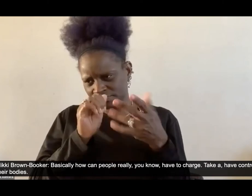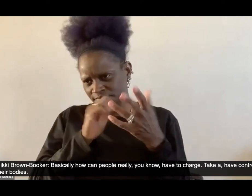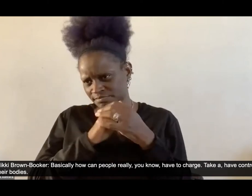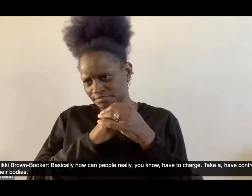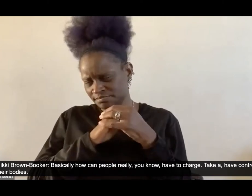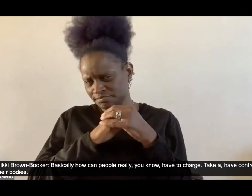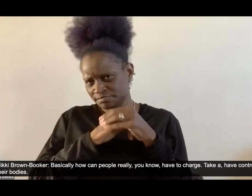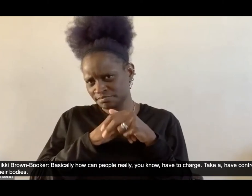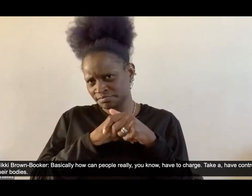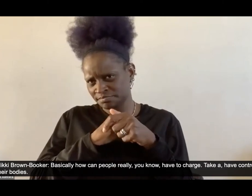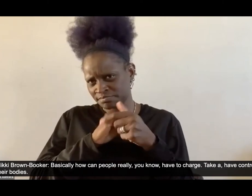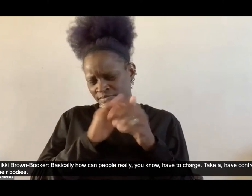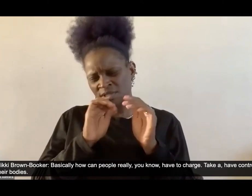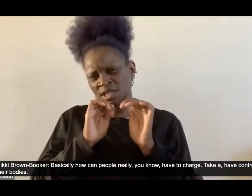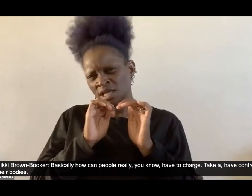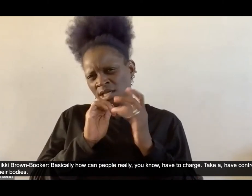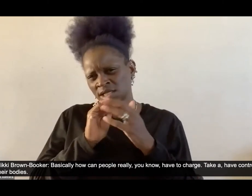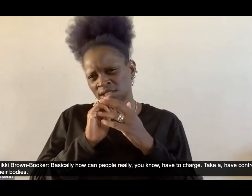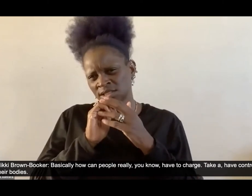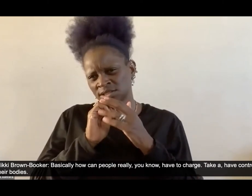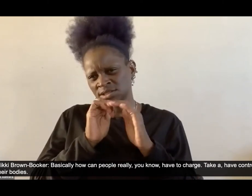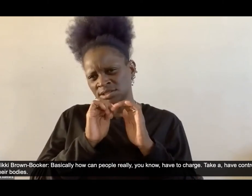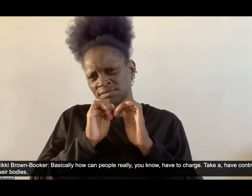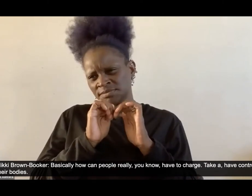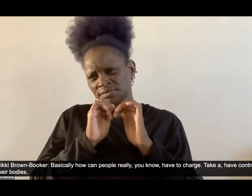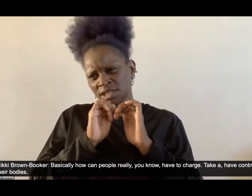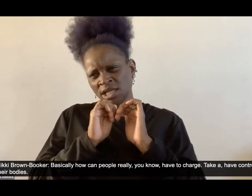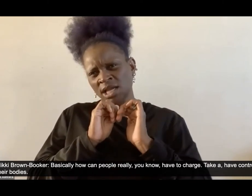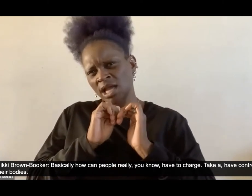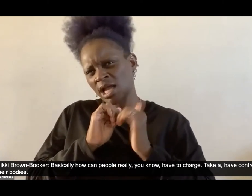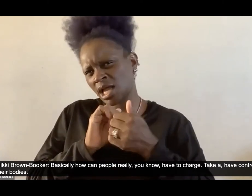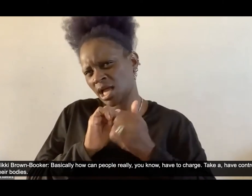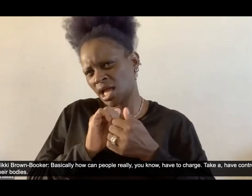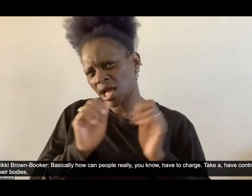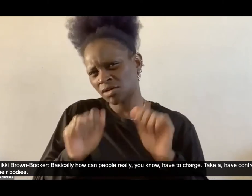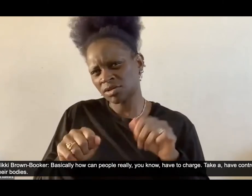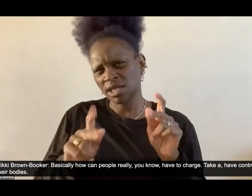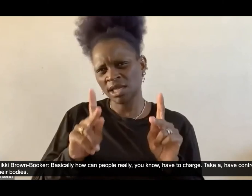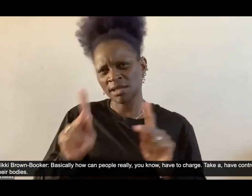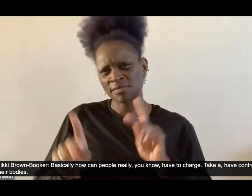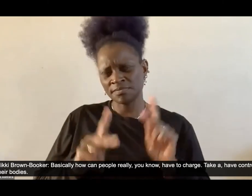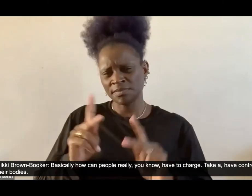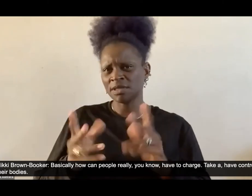have have chart take uh have control over over their bodies